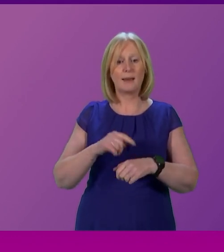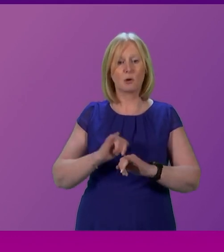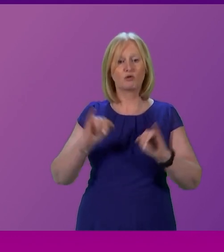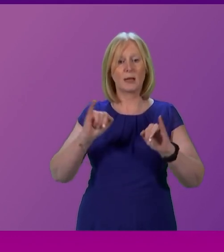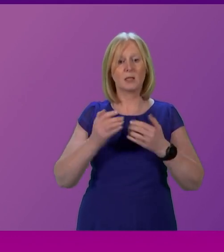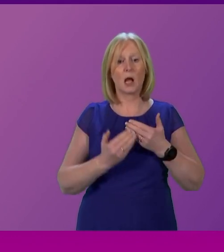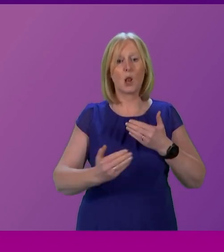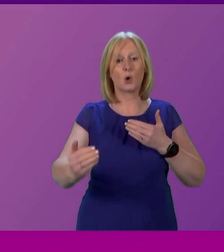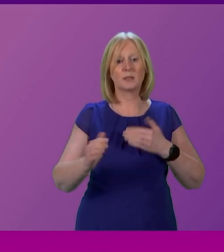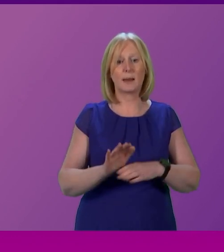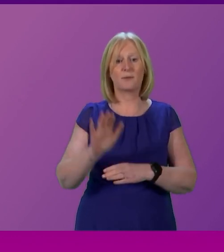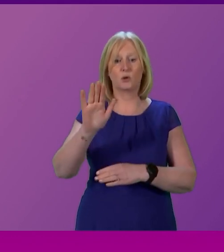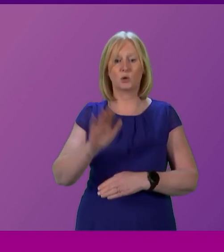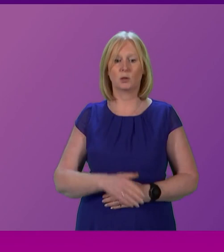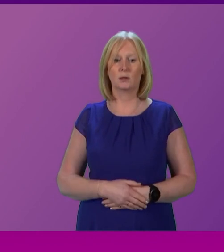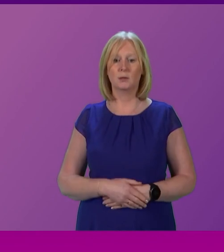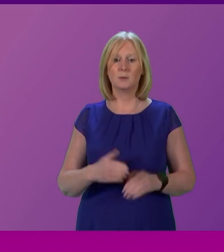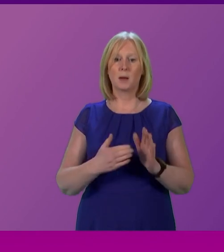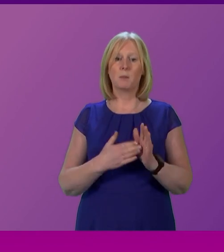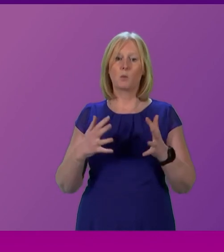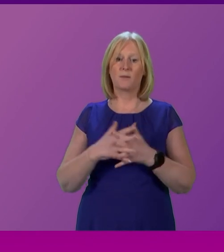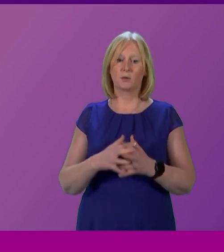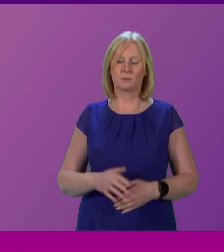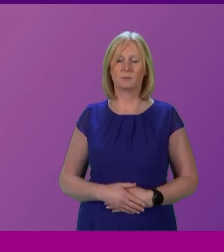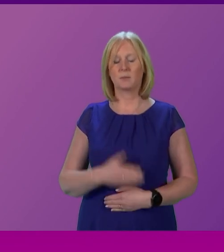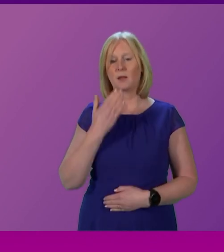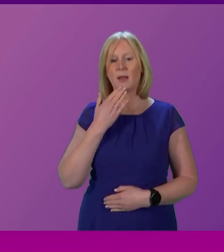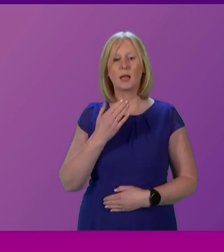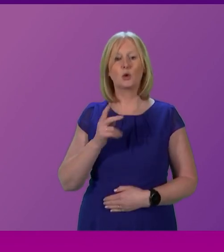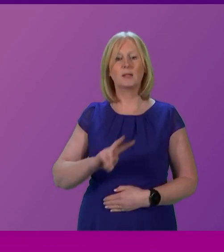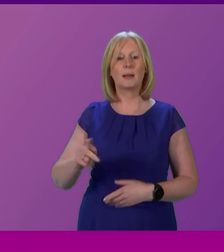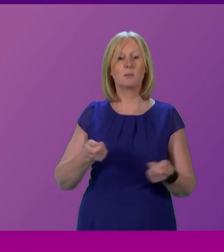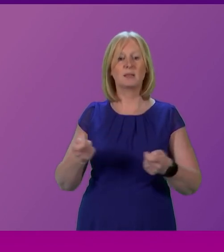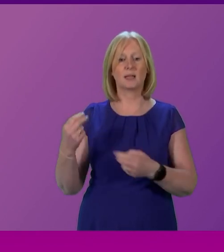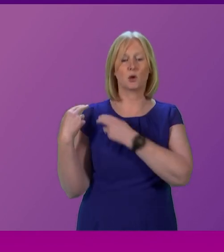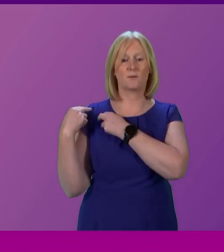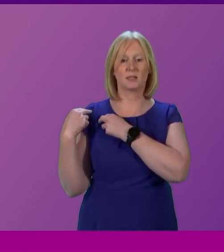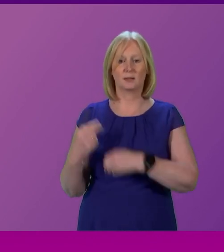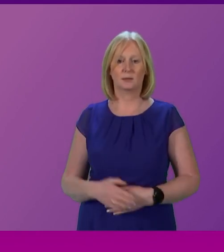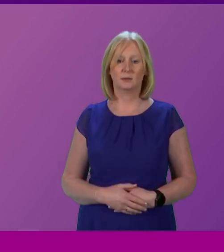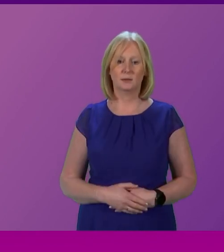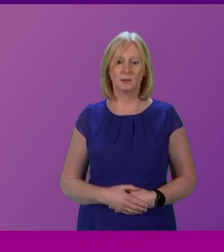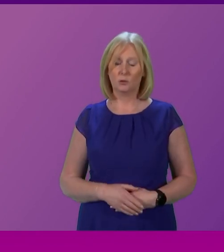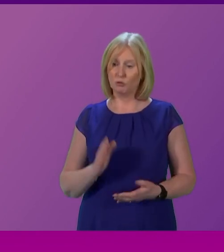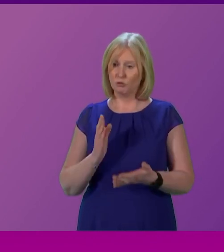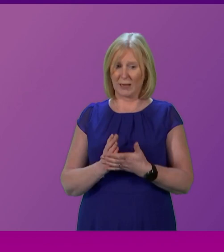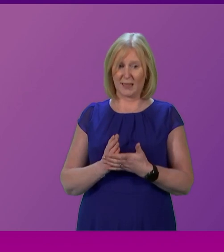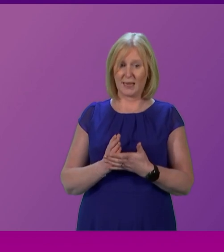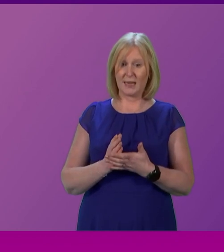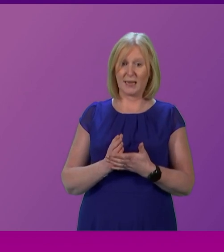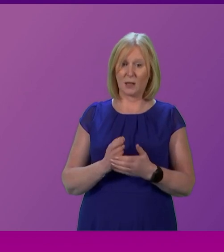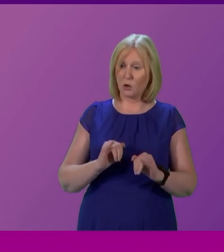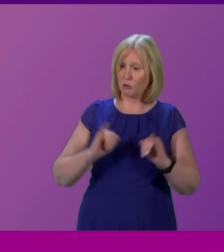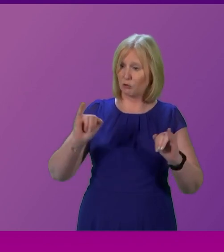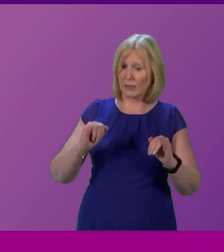term future. Martin Whitfield. Thank you deputy presiding officer. Really? The crisis that we